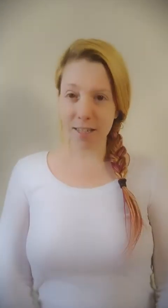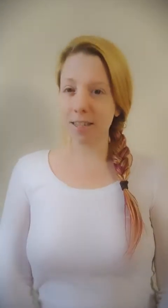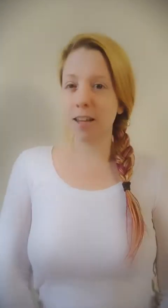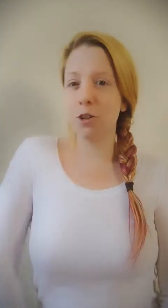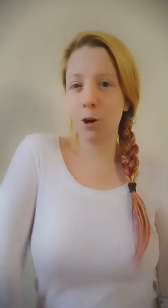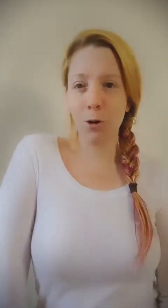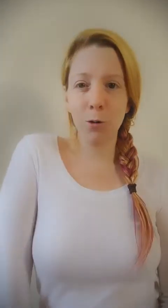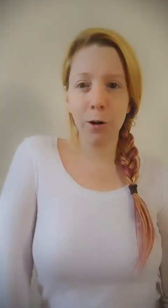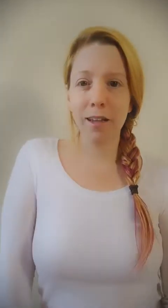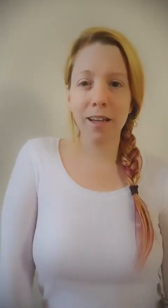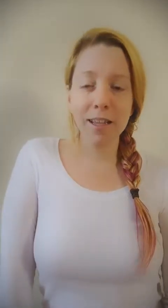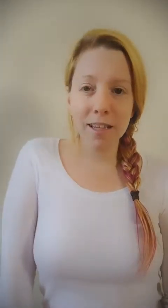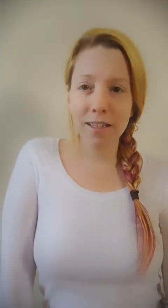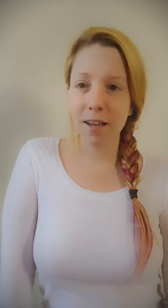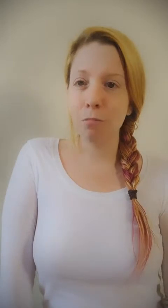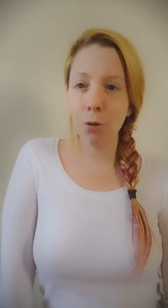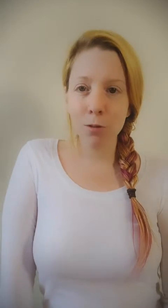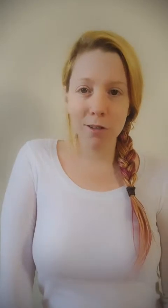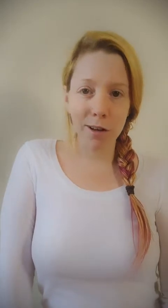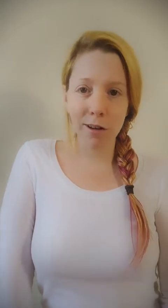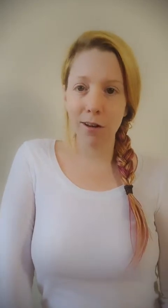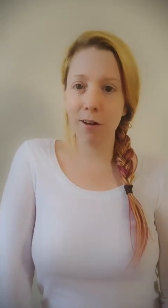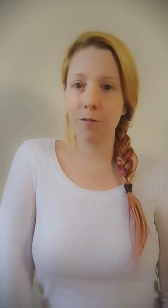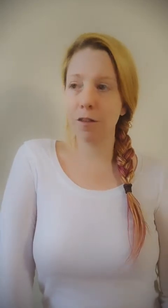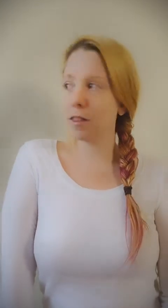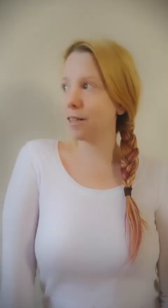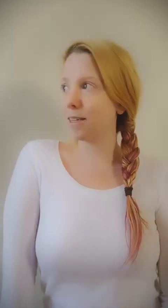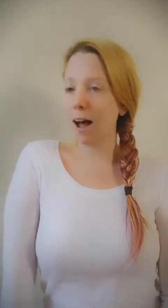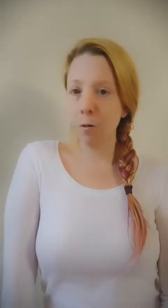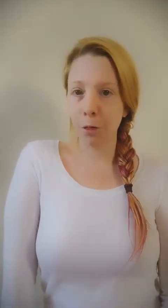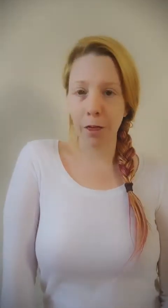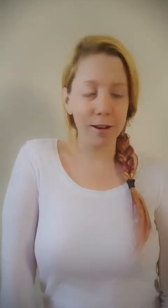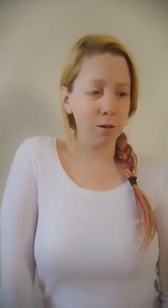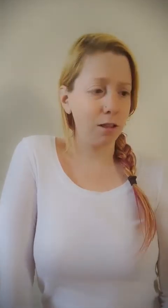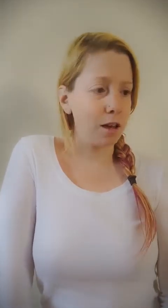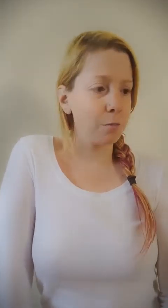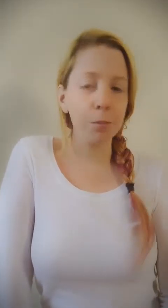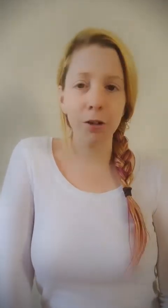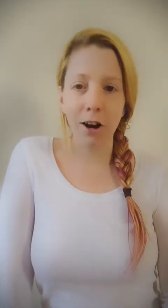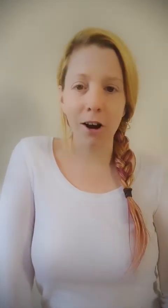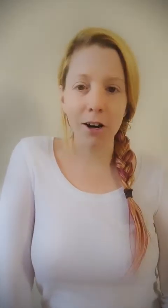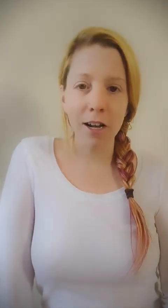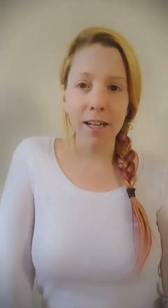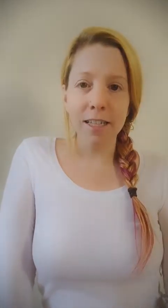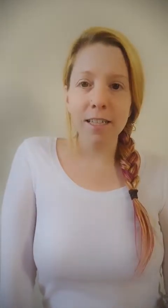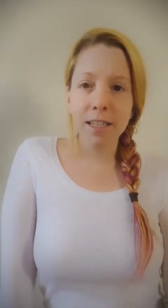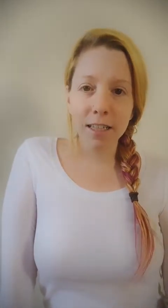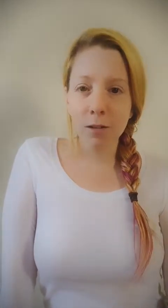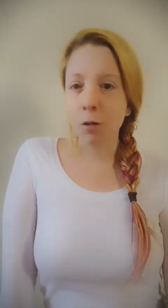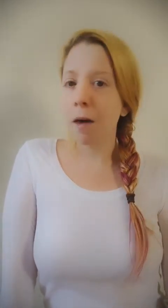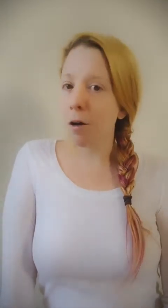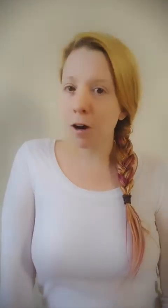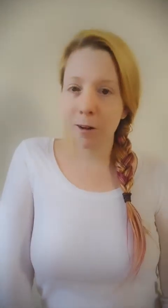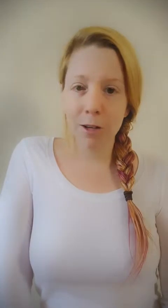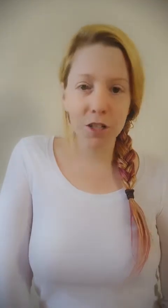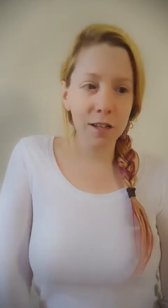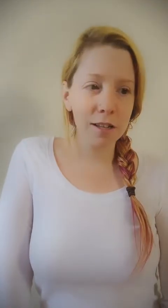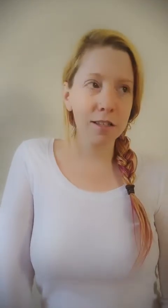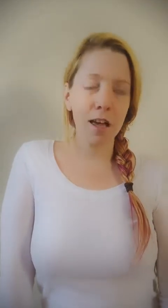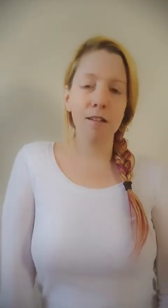as I know it is in most of the South. I know a lot of people are dealing with power outages and